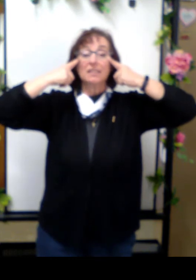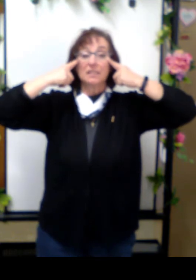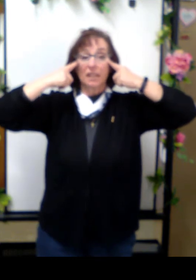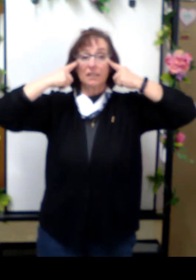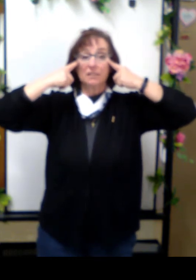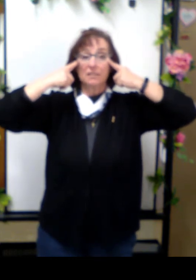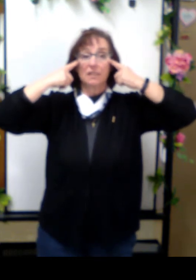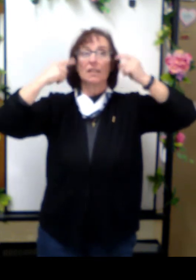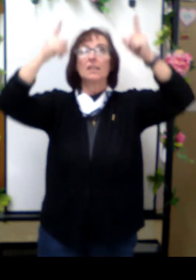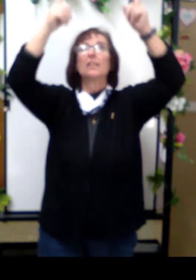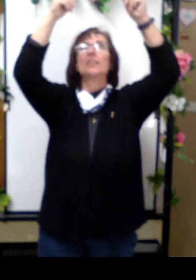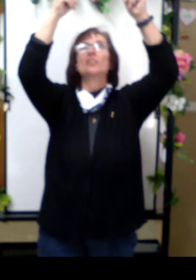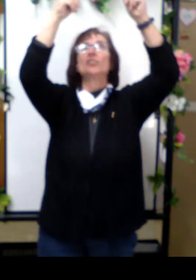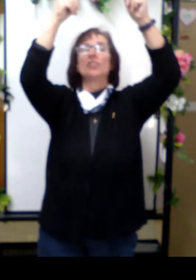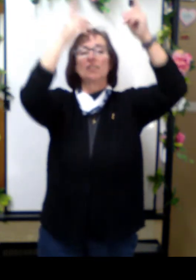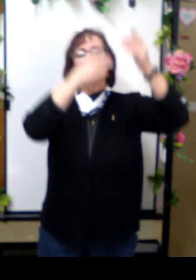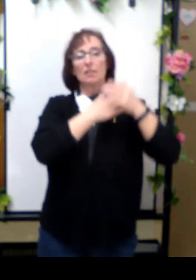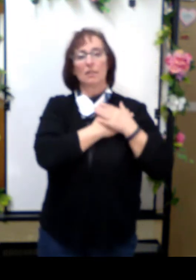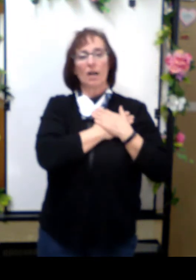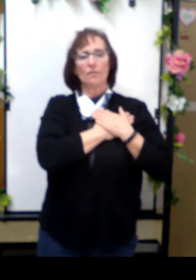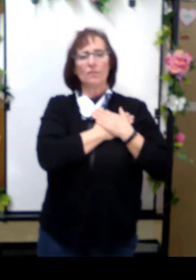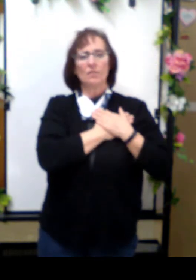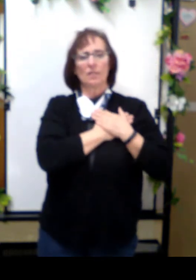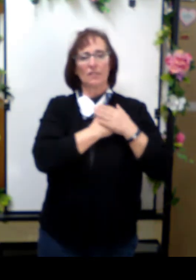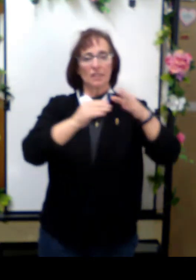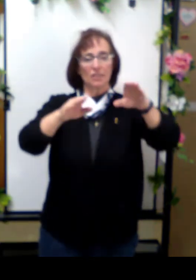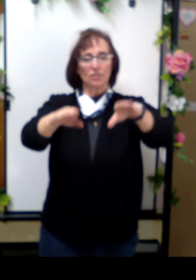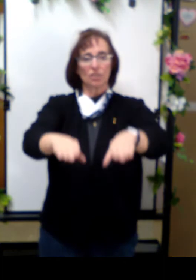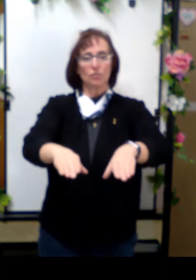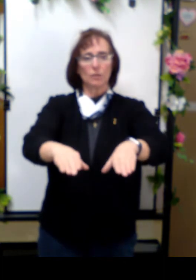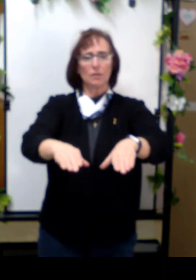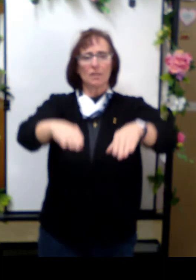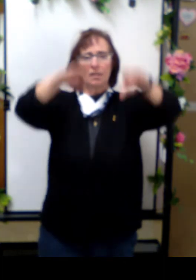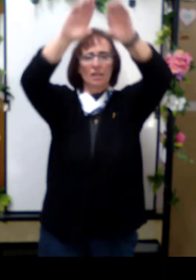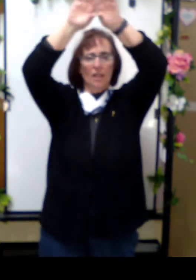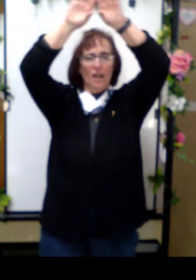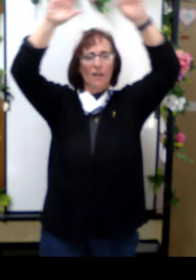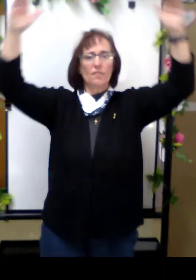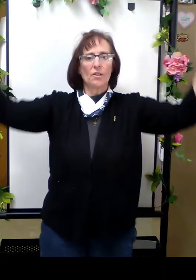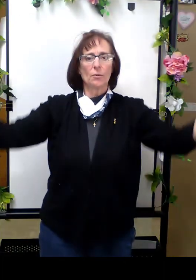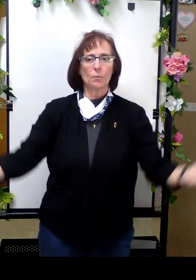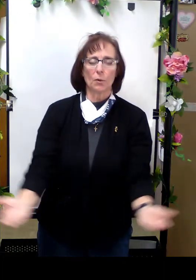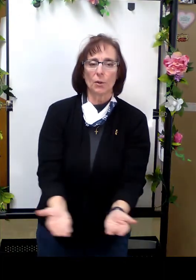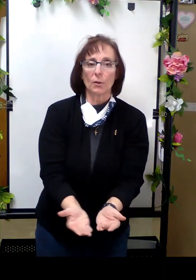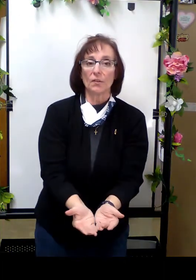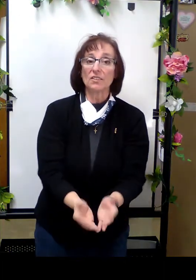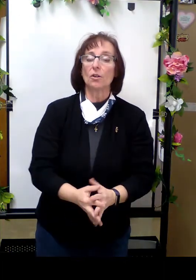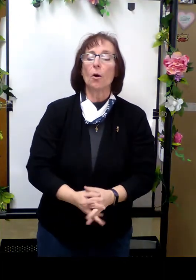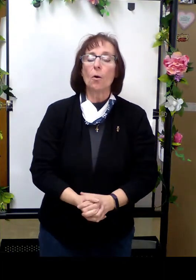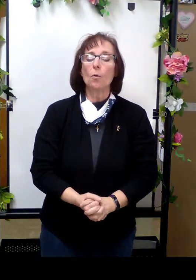sight. Jesus loves the little children of the world. That's the whole